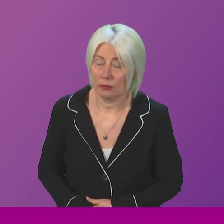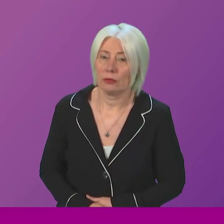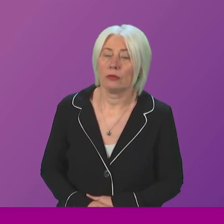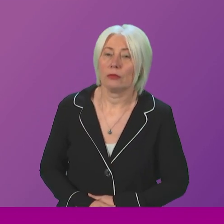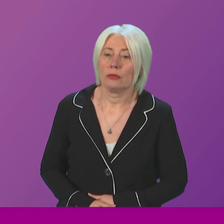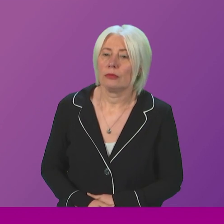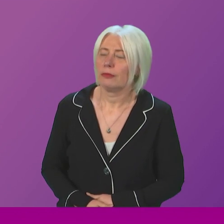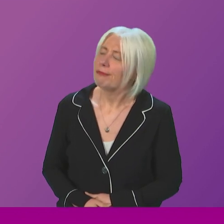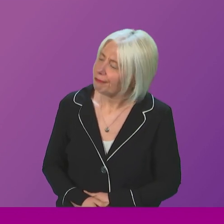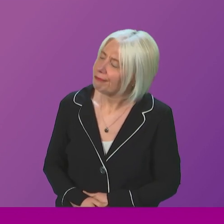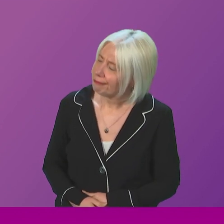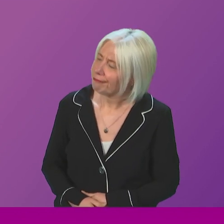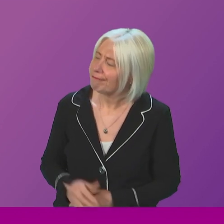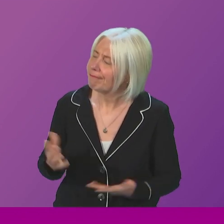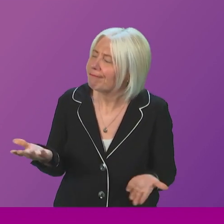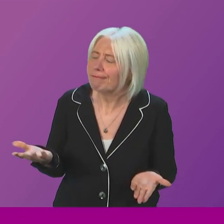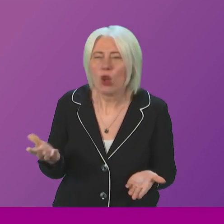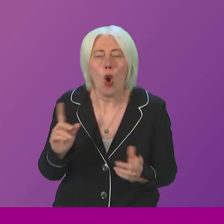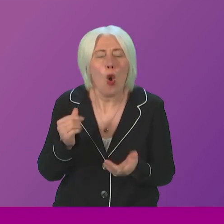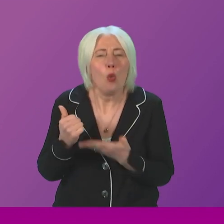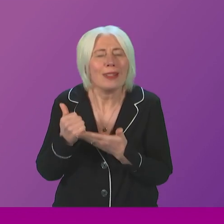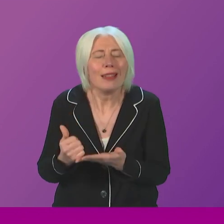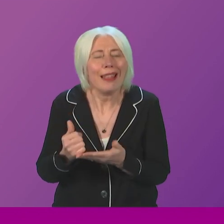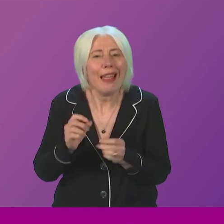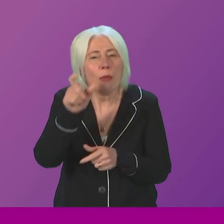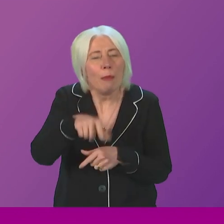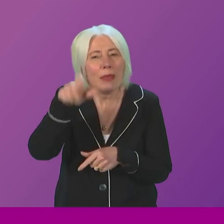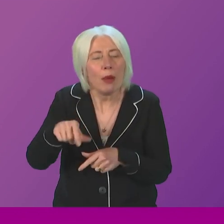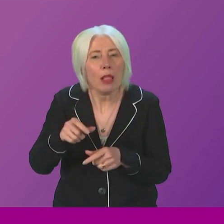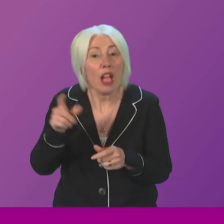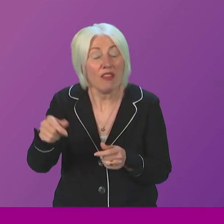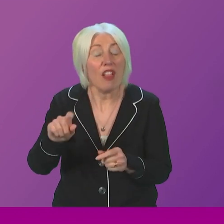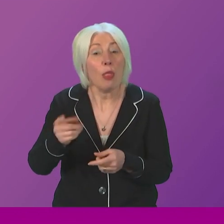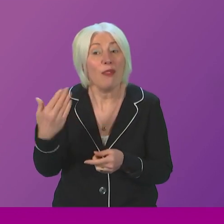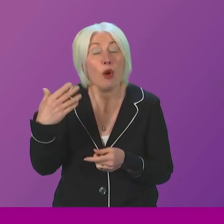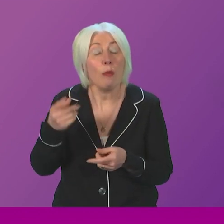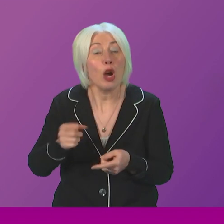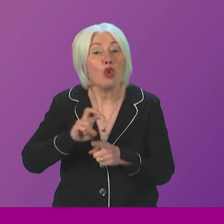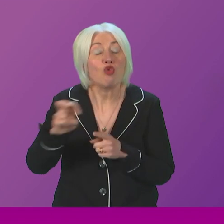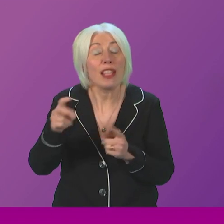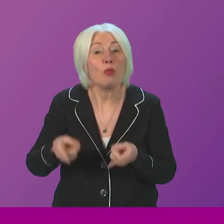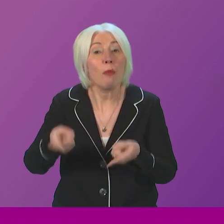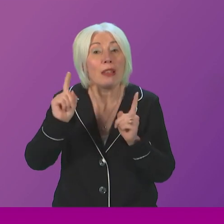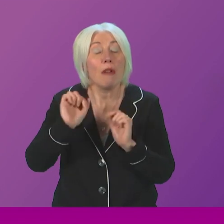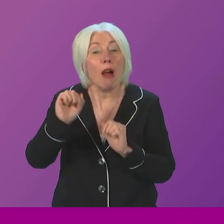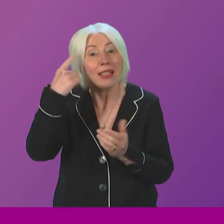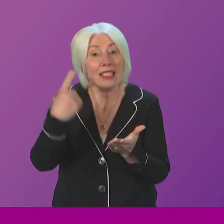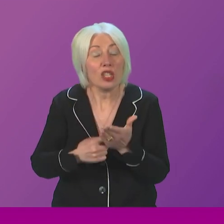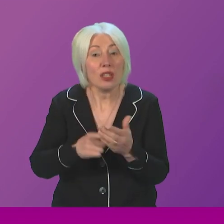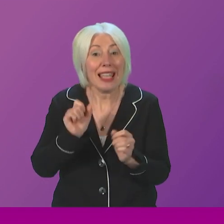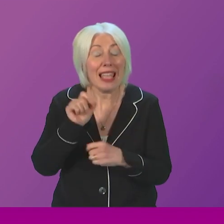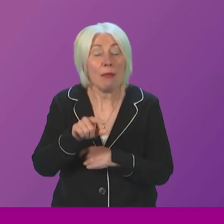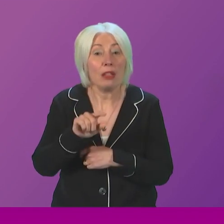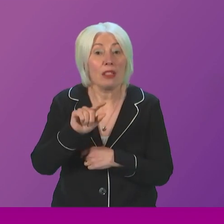You know what didn't help passengers? It was the former Transport Minister's decision. She was emailed on the 7th of November 2022